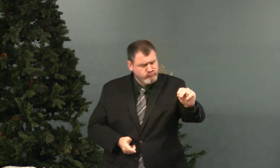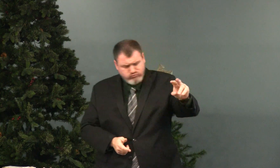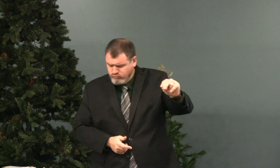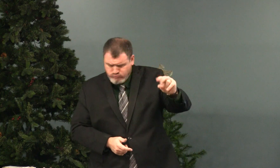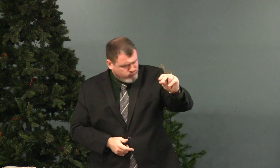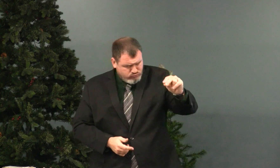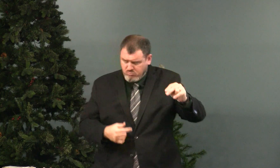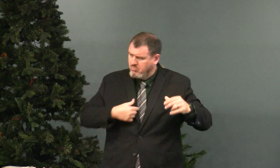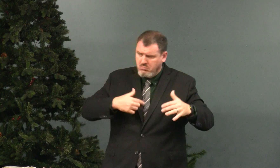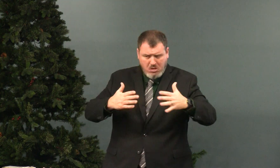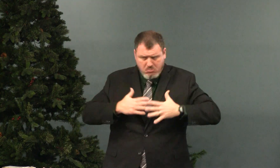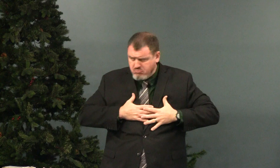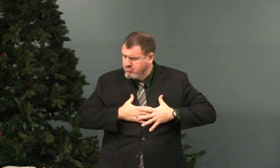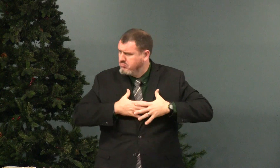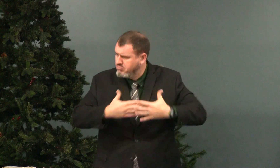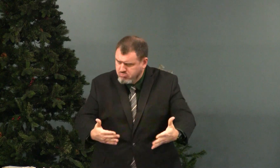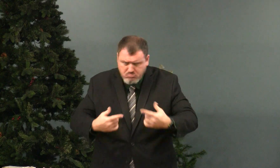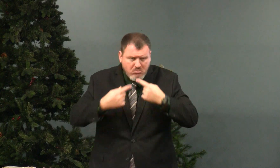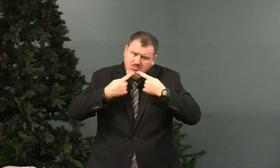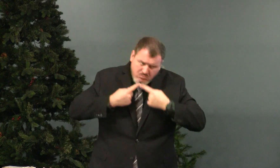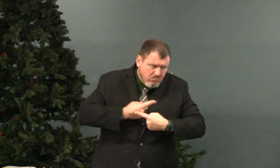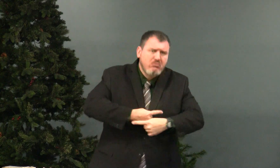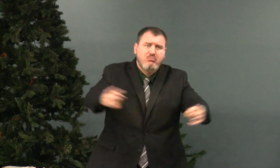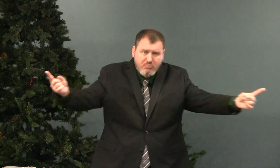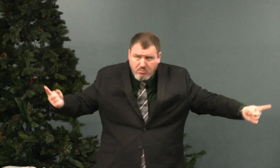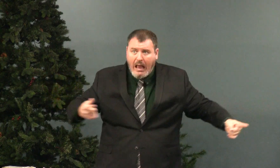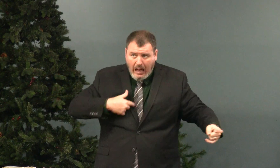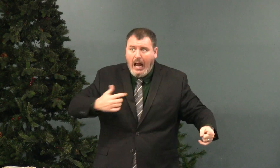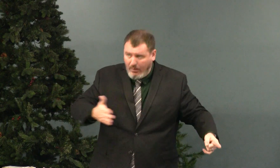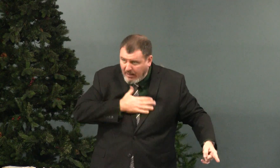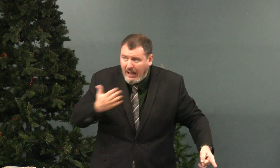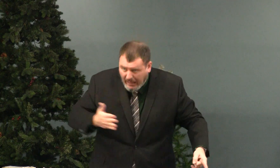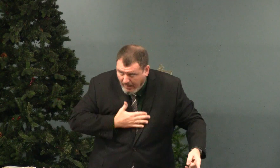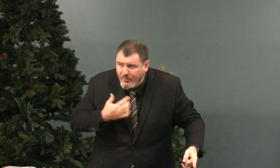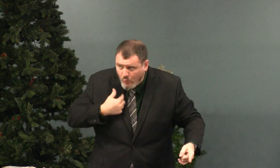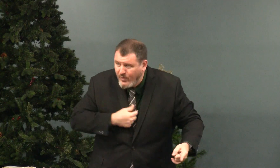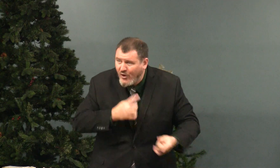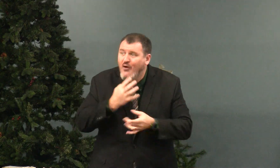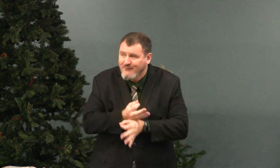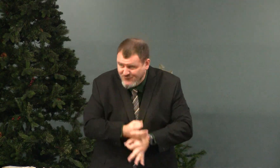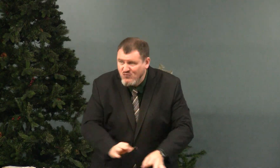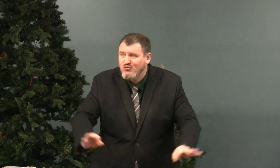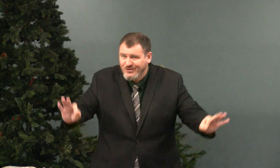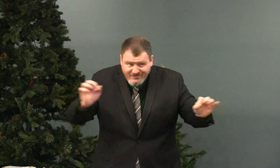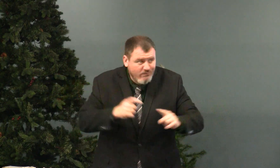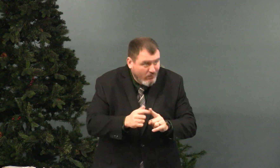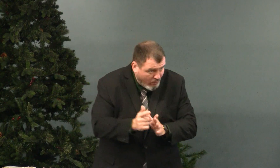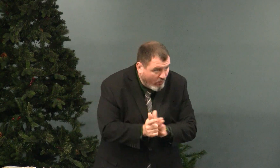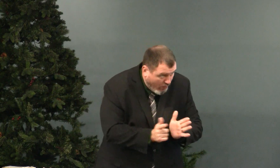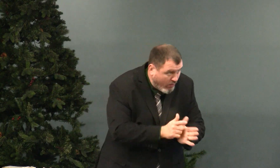We're not stuck in chains. We're not enslaved. I can say I'm happy that I'm free